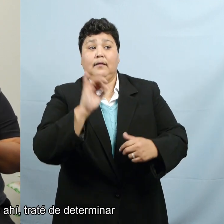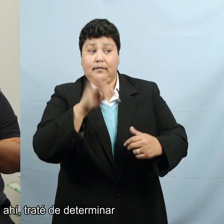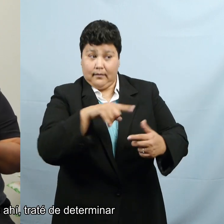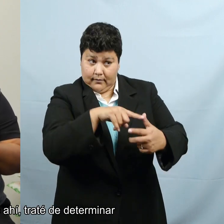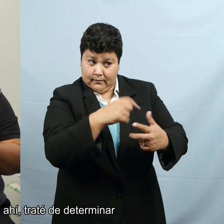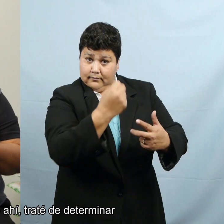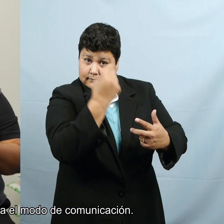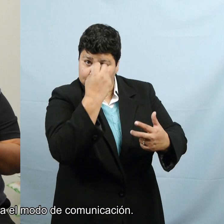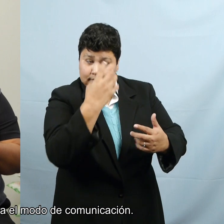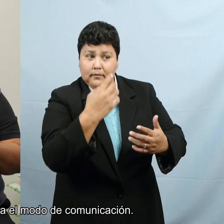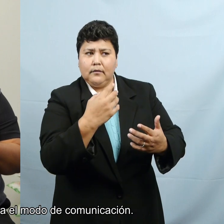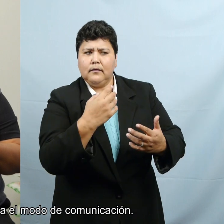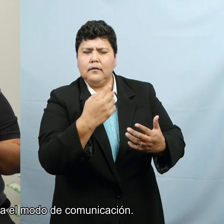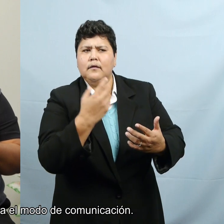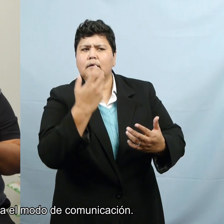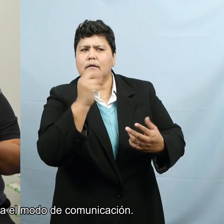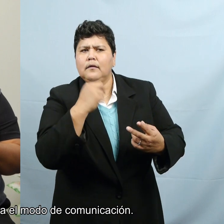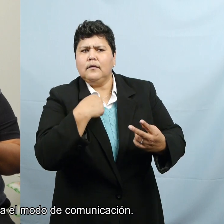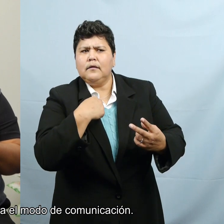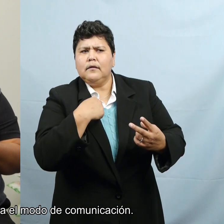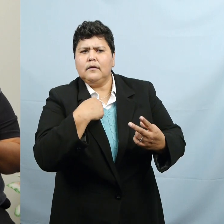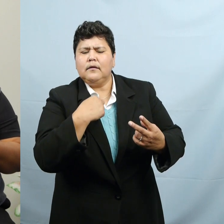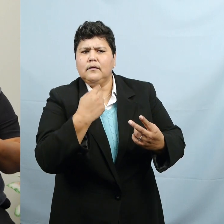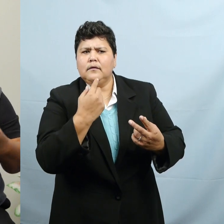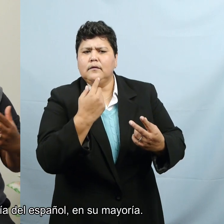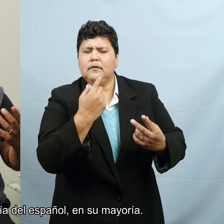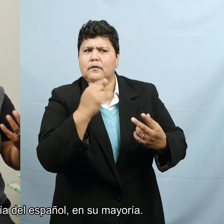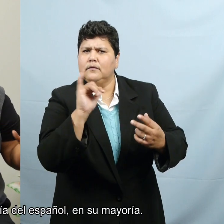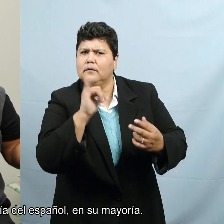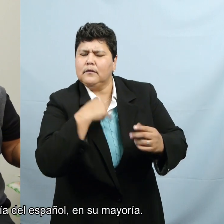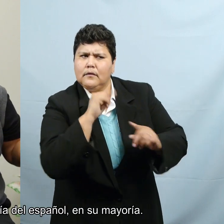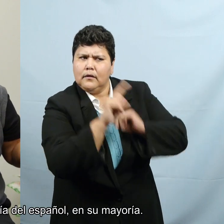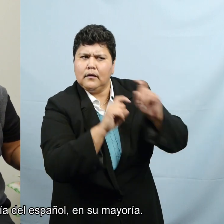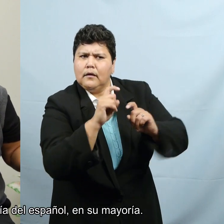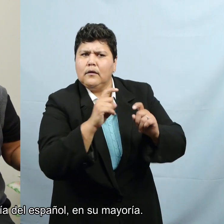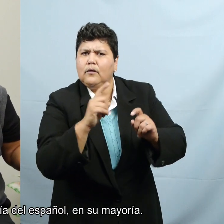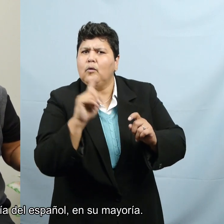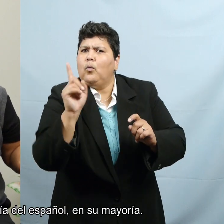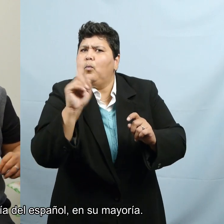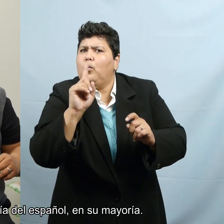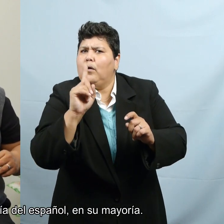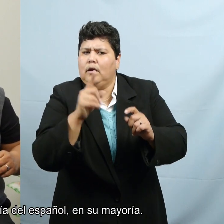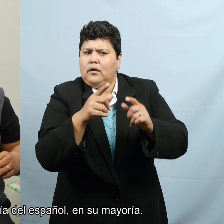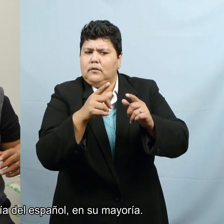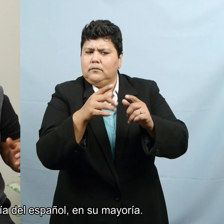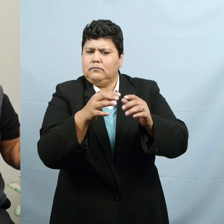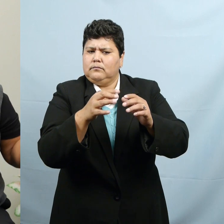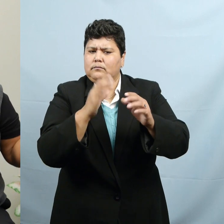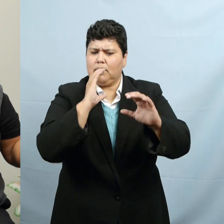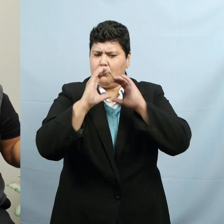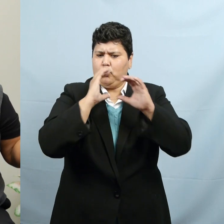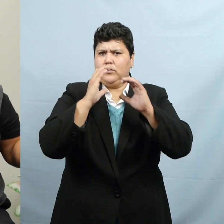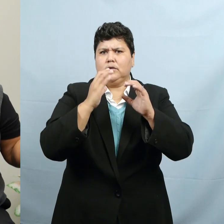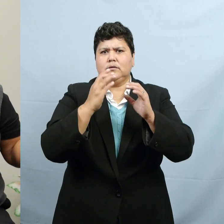tried to determine what was the mode of communication. And so there was going to be Spanish, mostly.